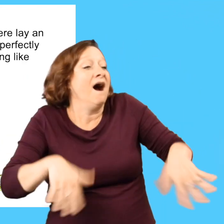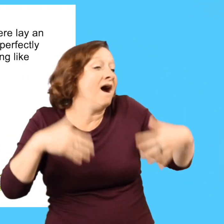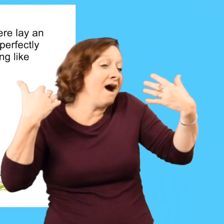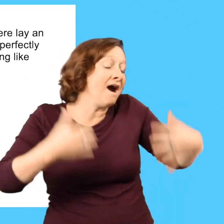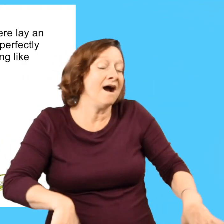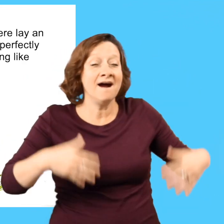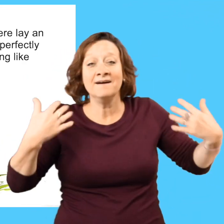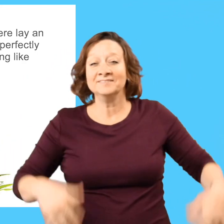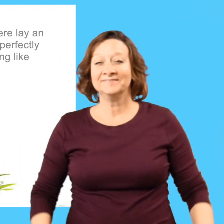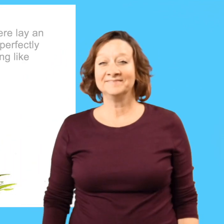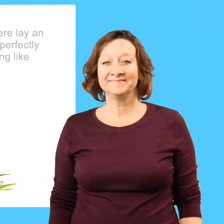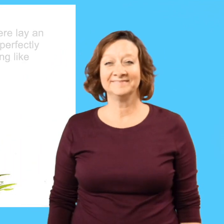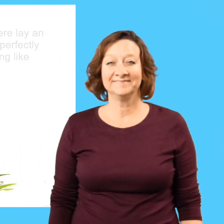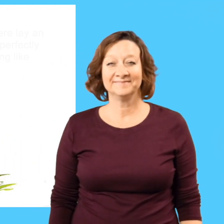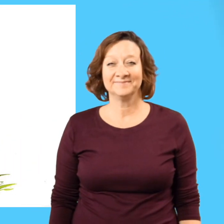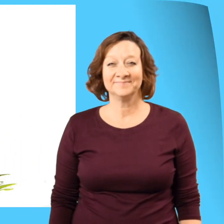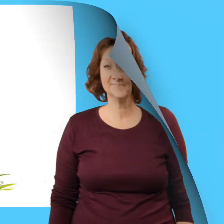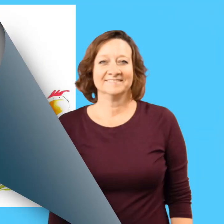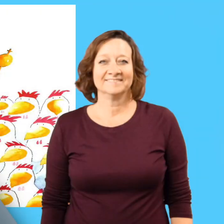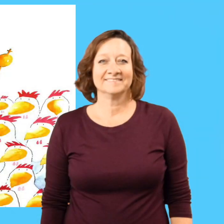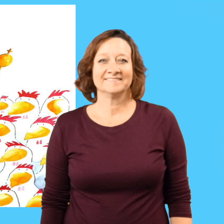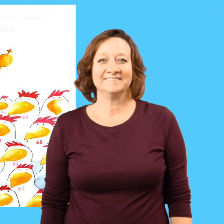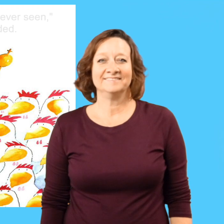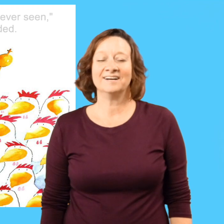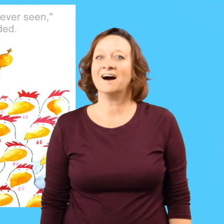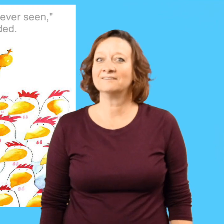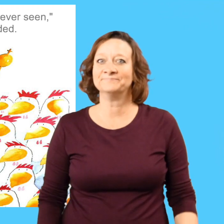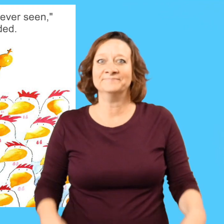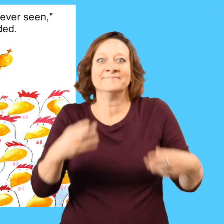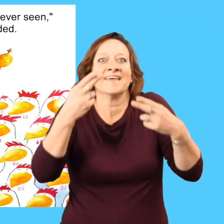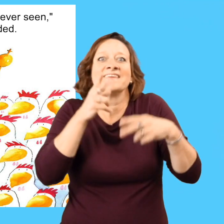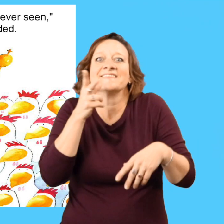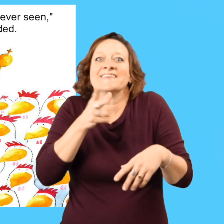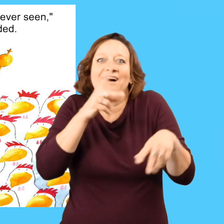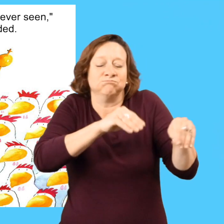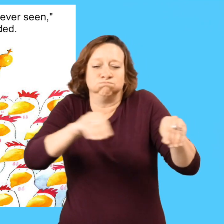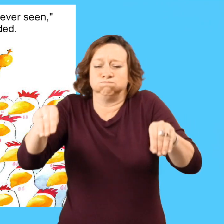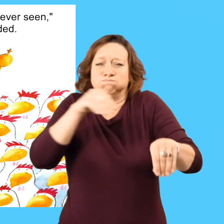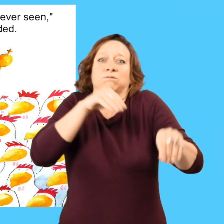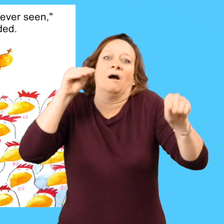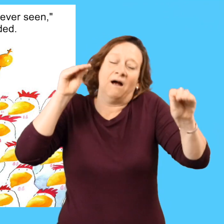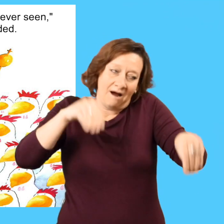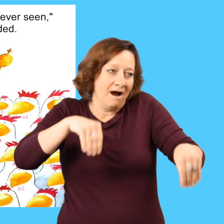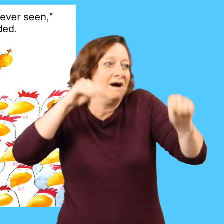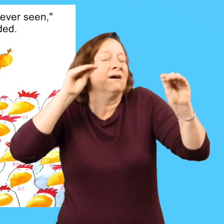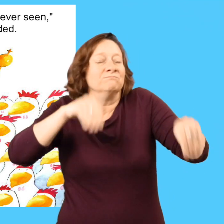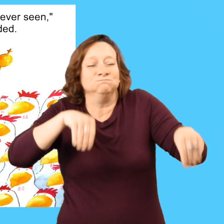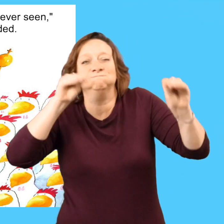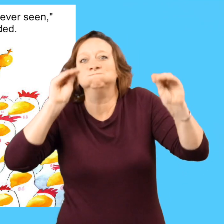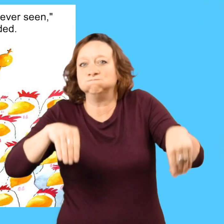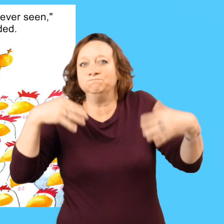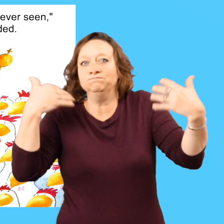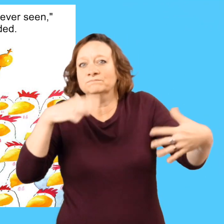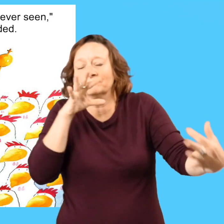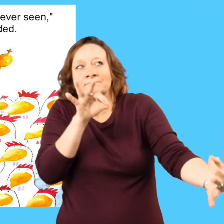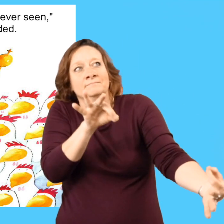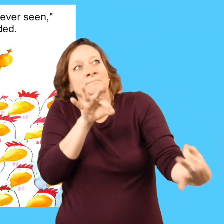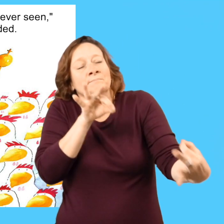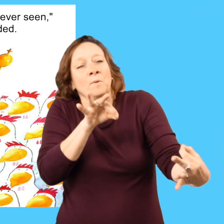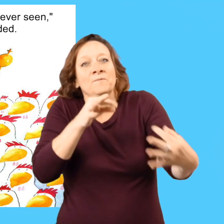This is the most perfect egg I have ever seen, cried the king, and all the hens nodded. It